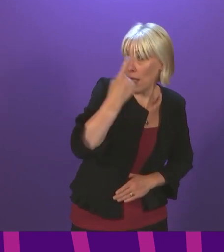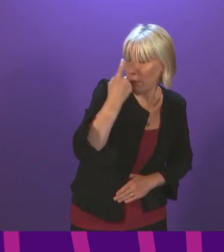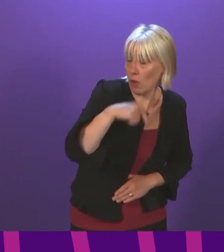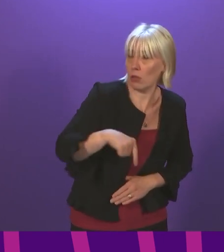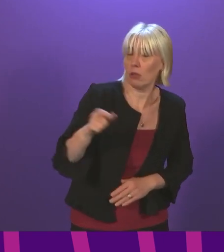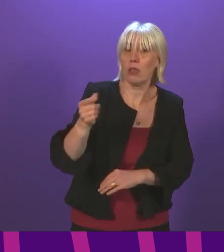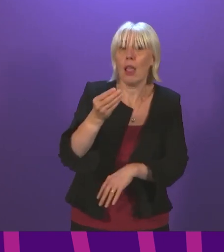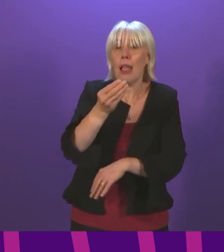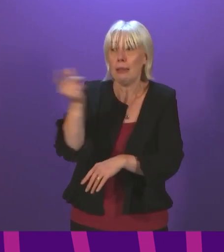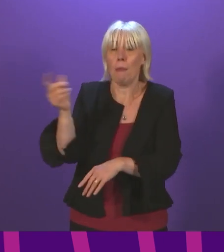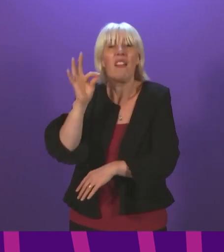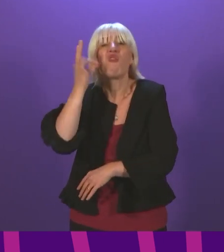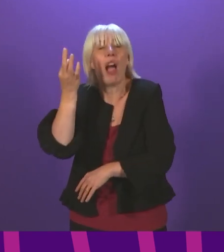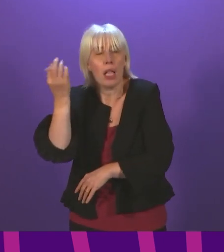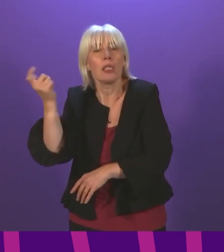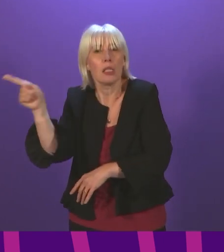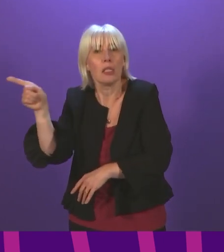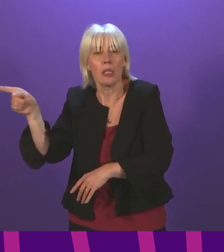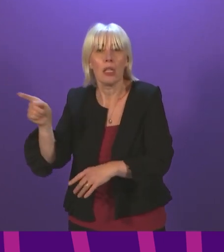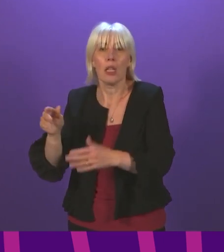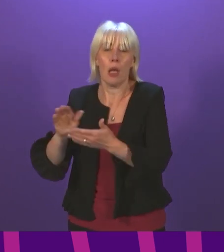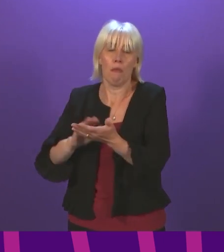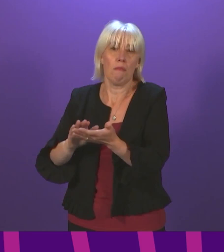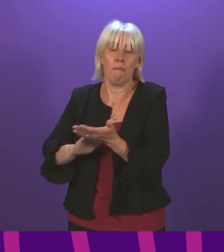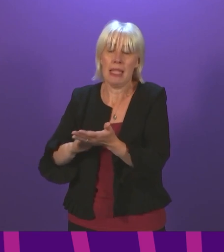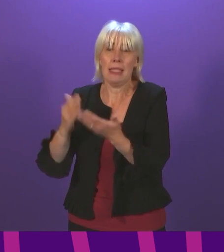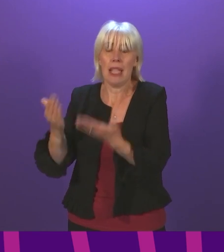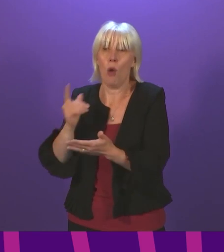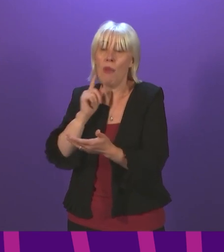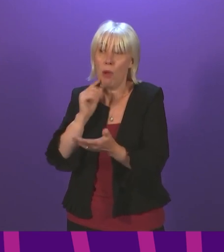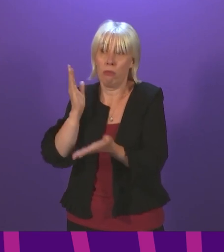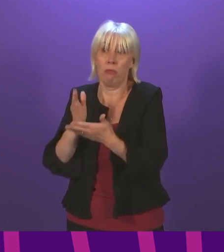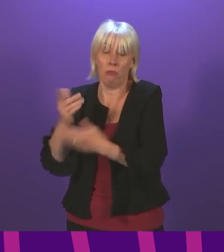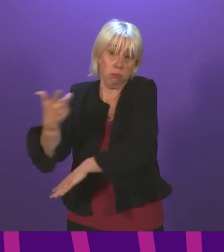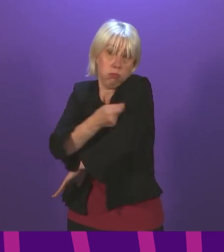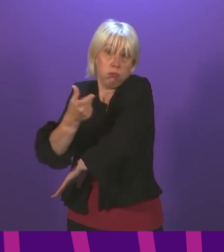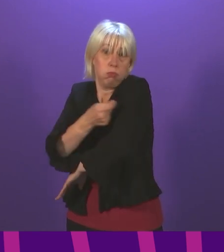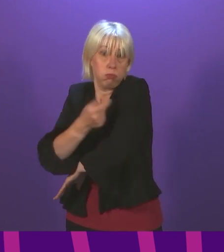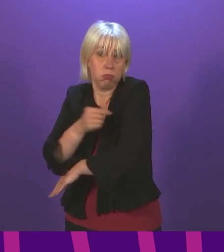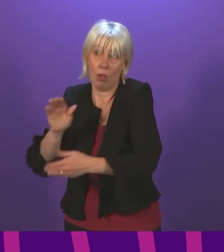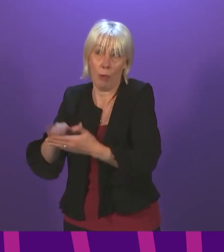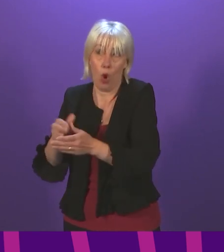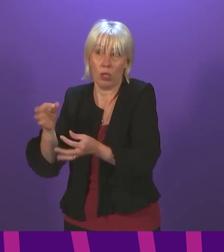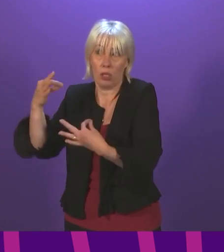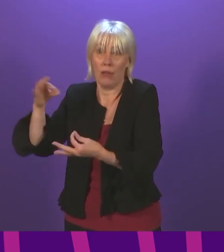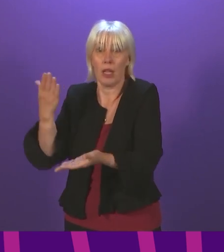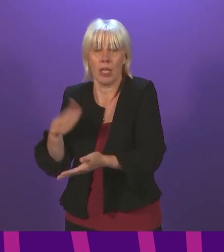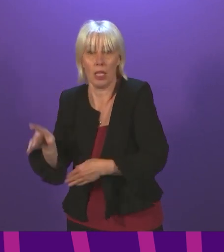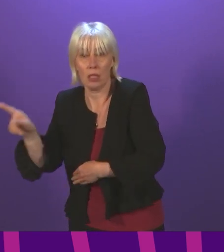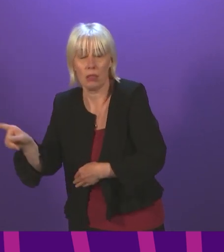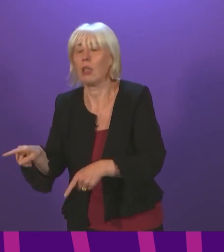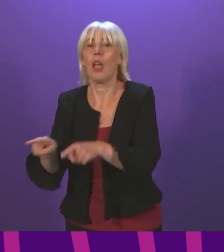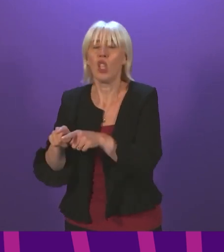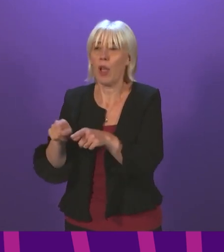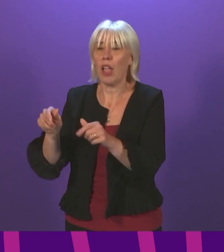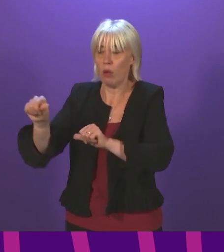seeing, in some cases, France, for example, pushing up rates of vaccination uptake and also helping to constrain and